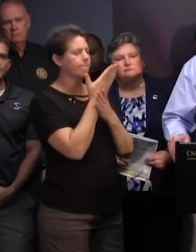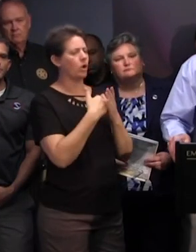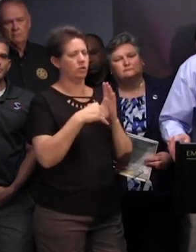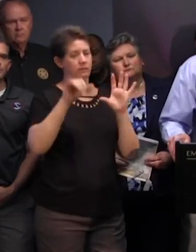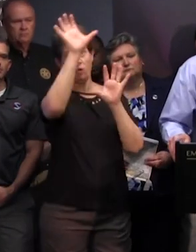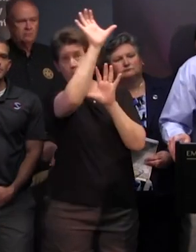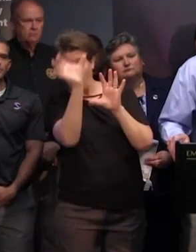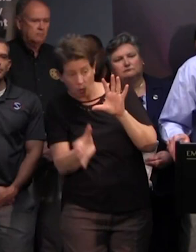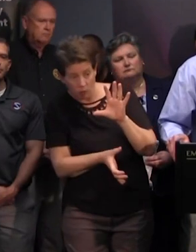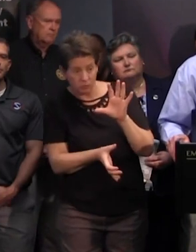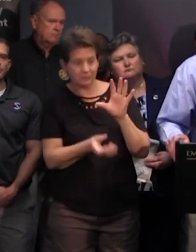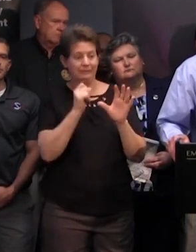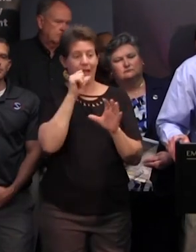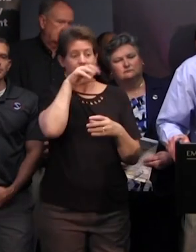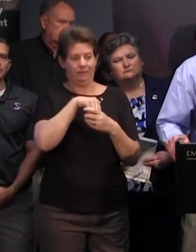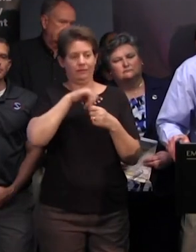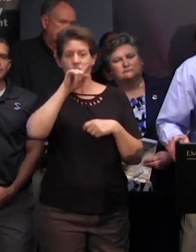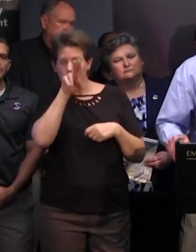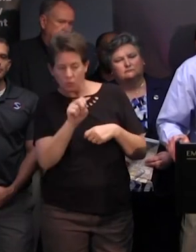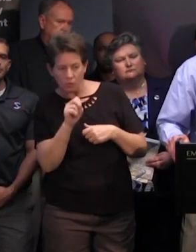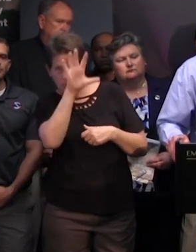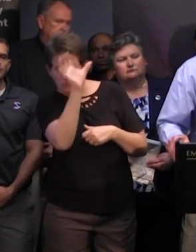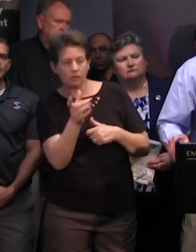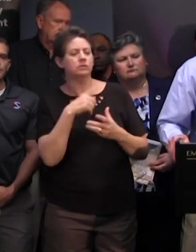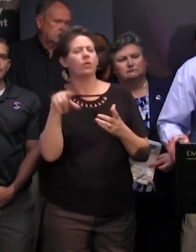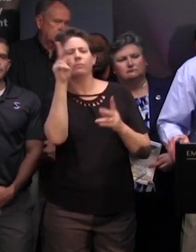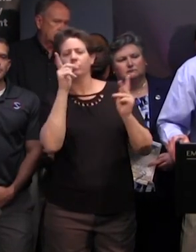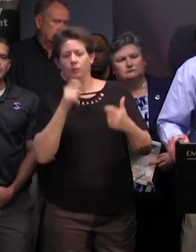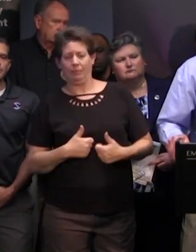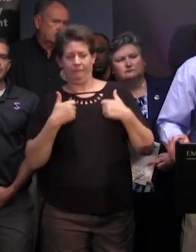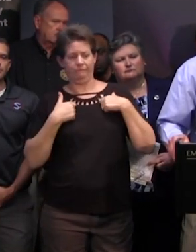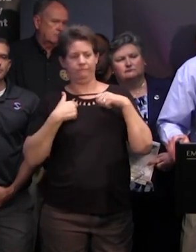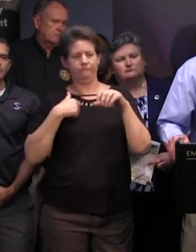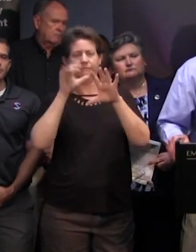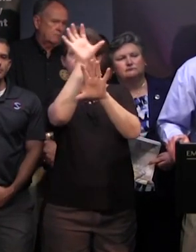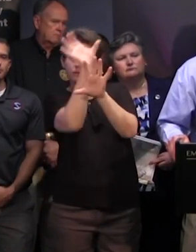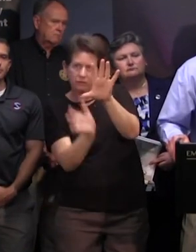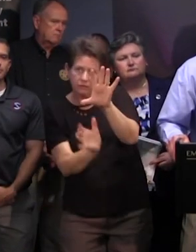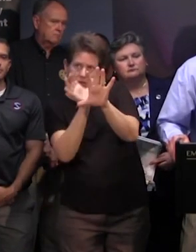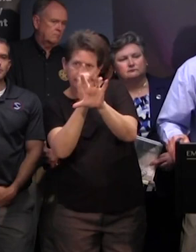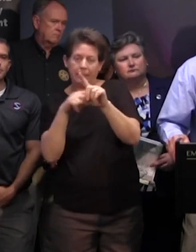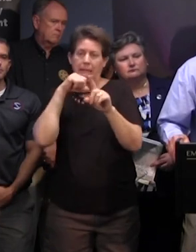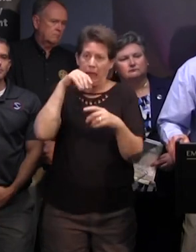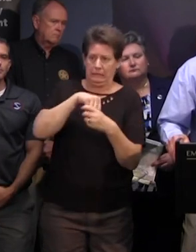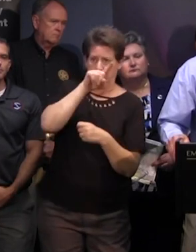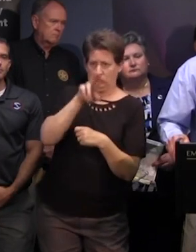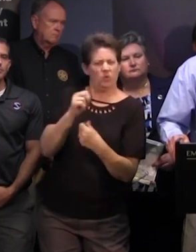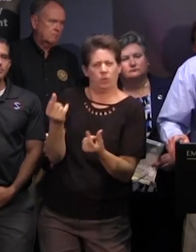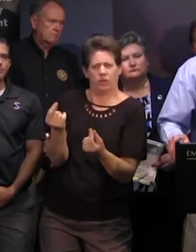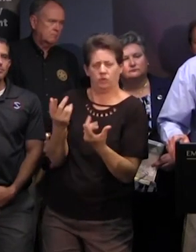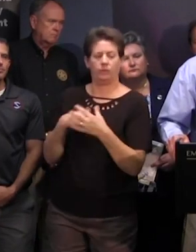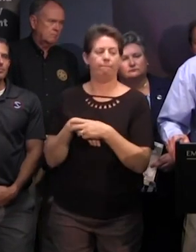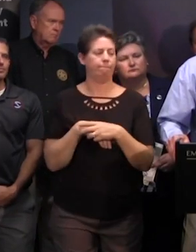counties that aren't in the evacuation zone that's correct what would you say to those people who live in a coastal county that isn't in the zone what should they